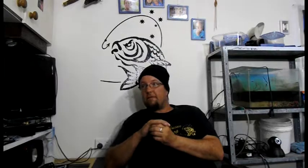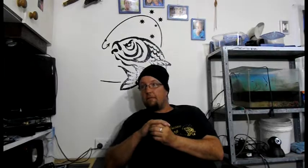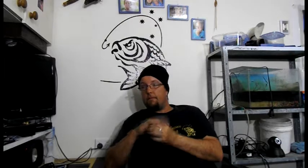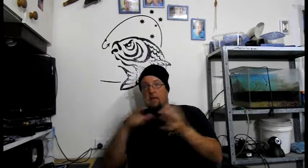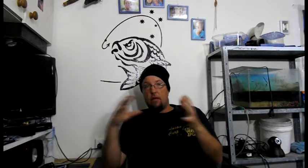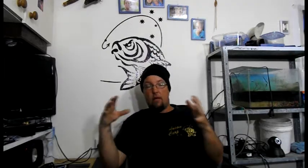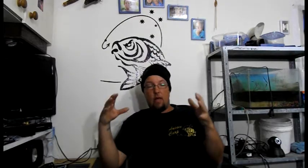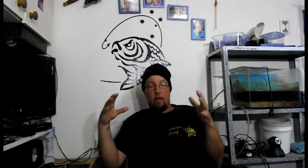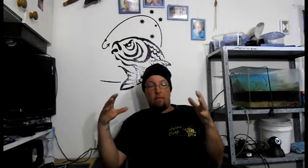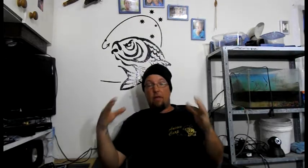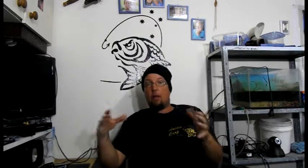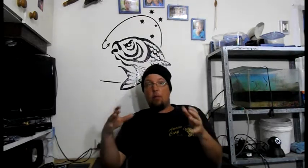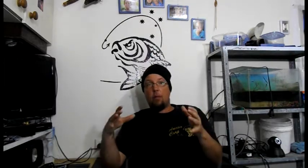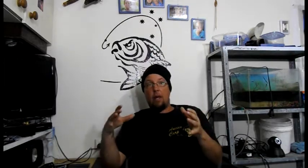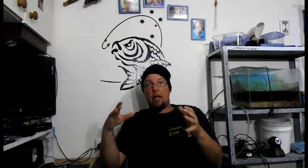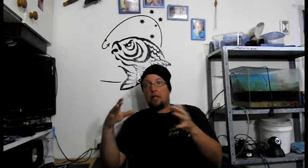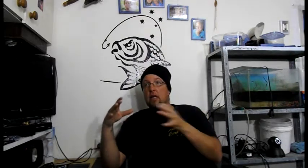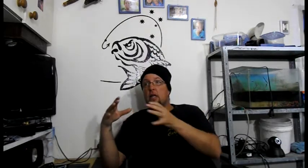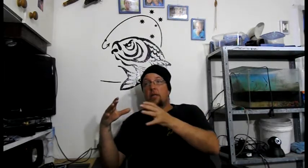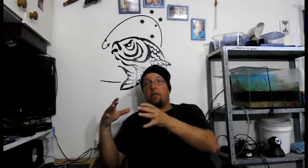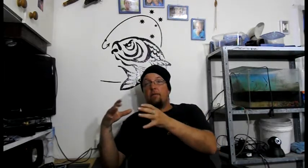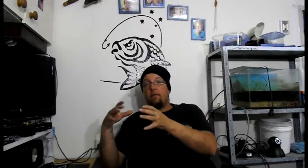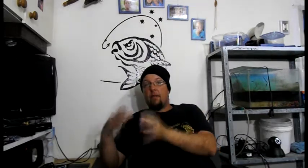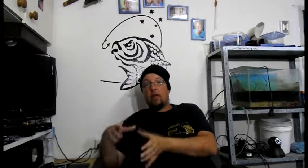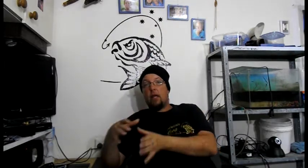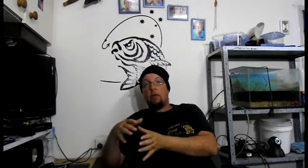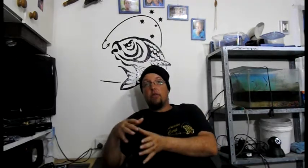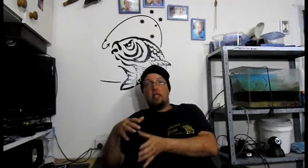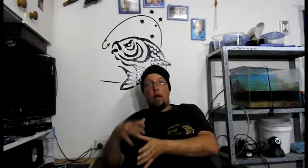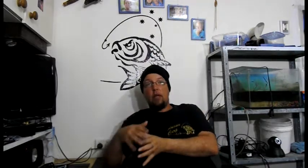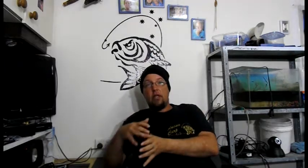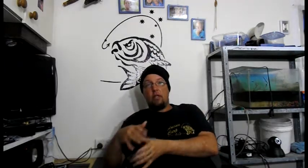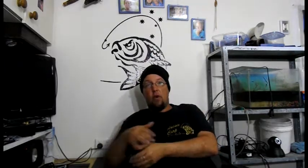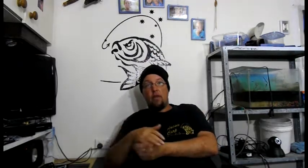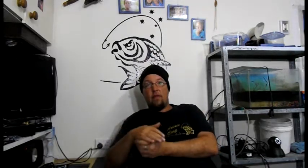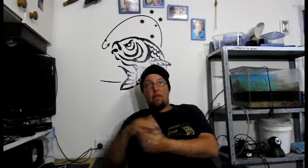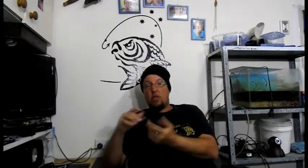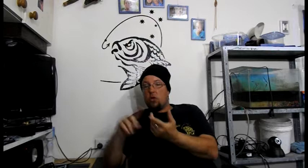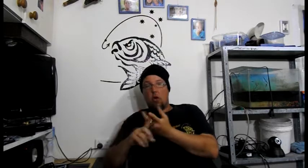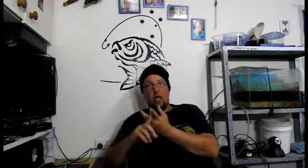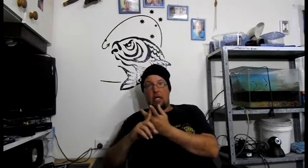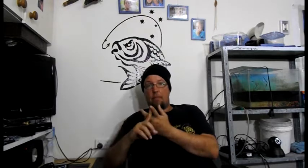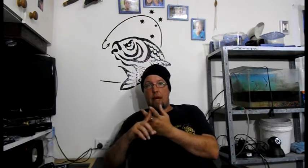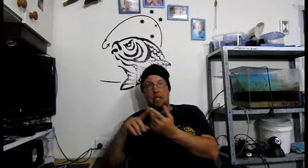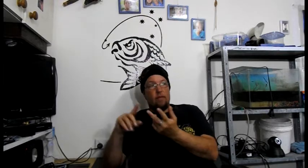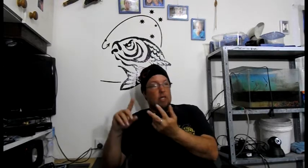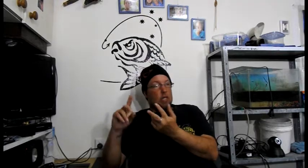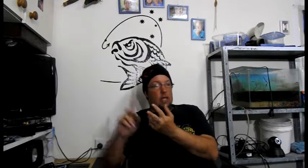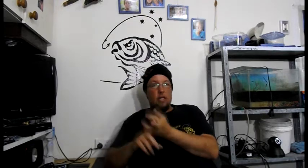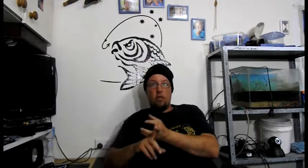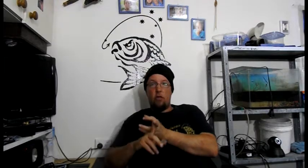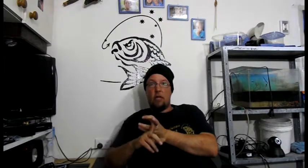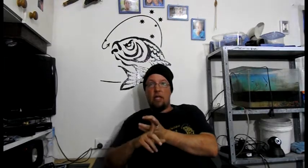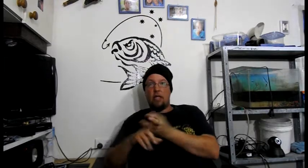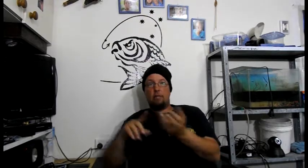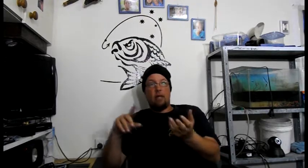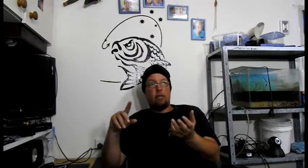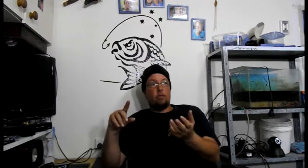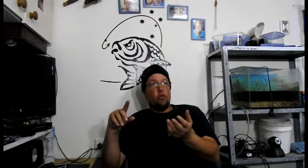in flood water plains. Very little else is going to survive in them. You're not going to get bass living in there. You're not not going to get bloody trout